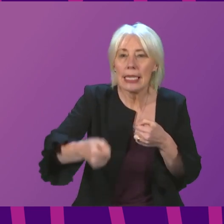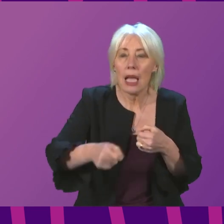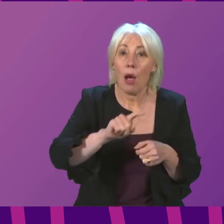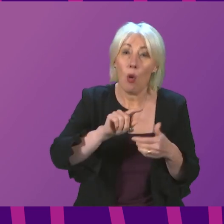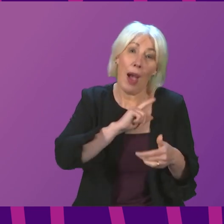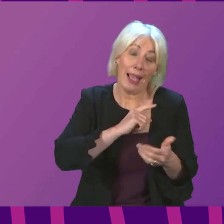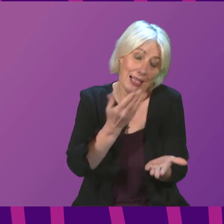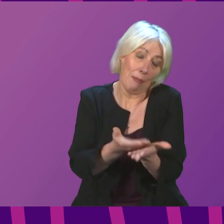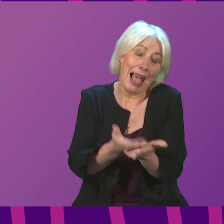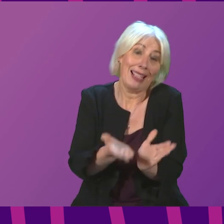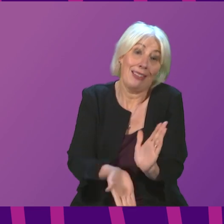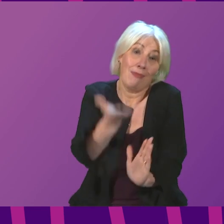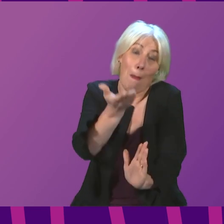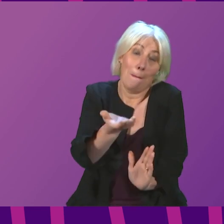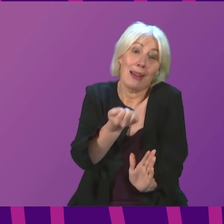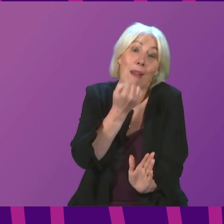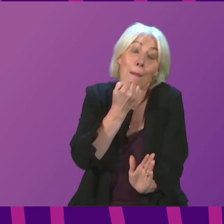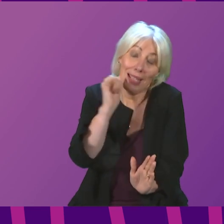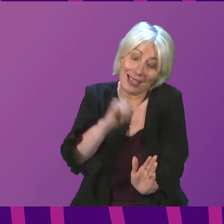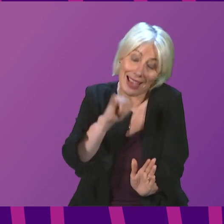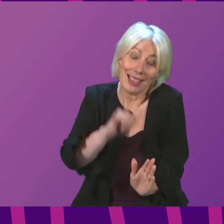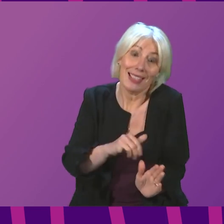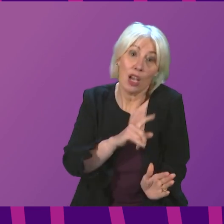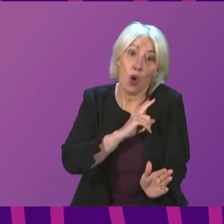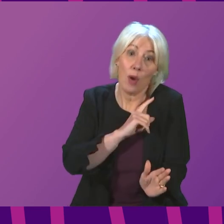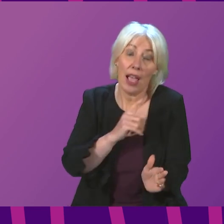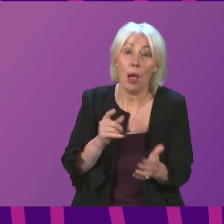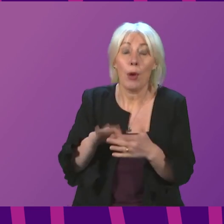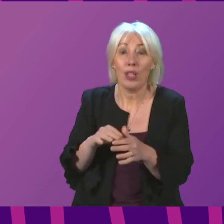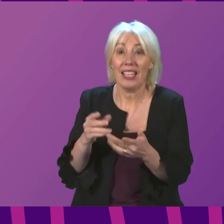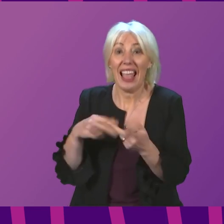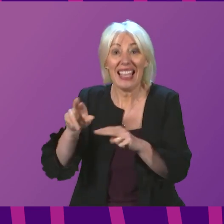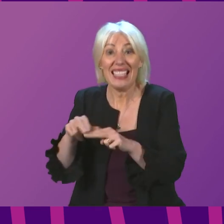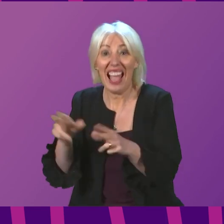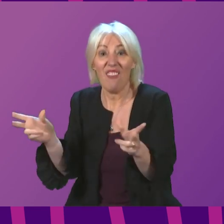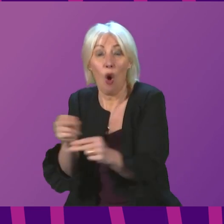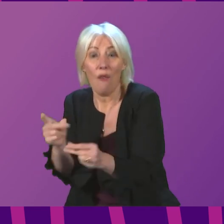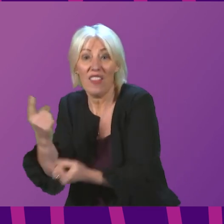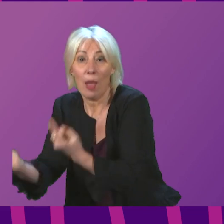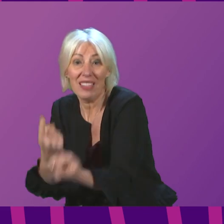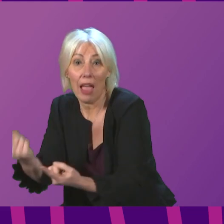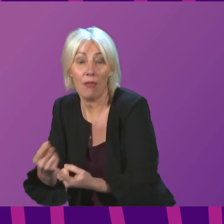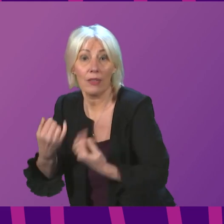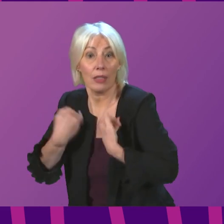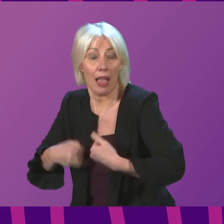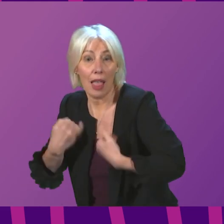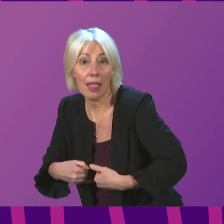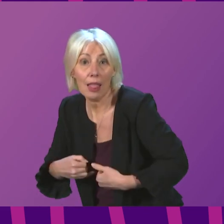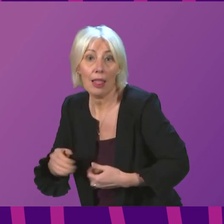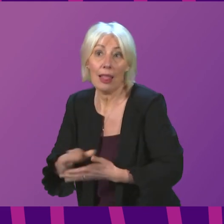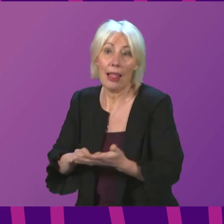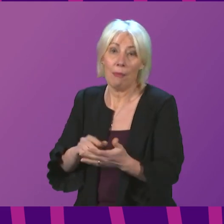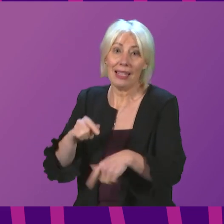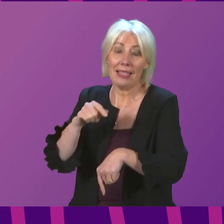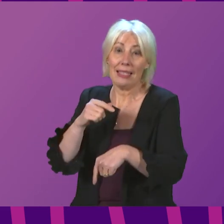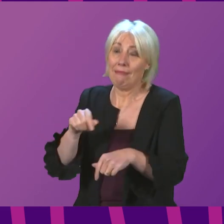high. High demand is being compounded by high staff absences, even in our testing system right now. I hope these turnaround